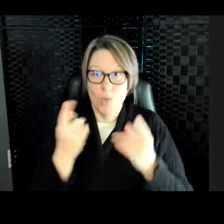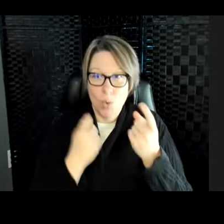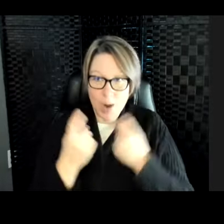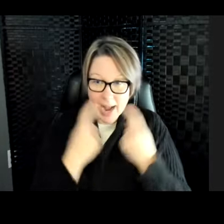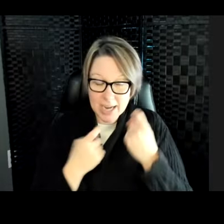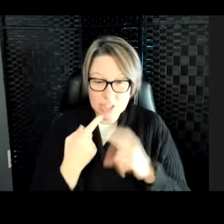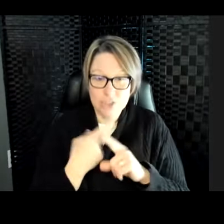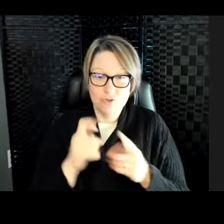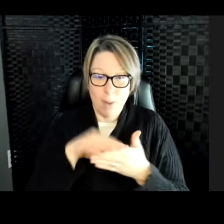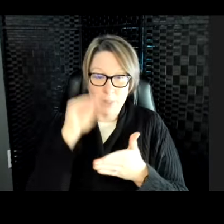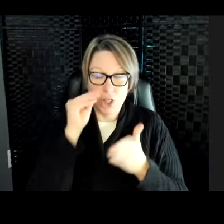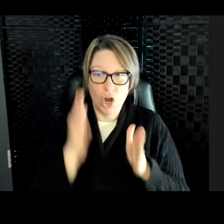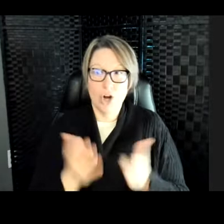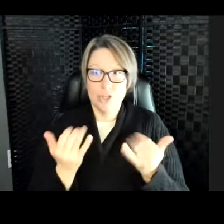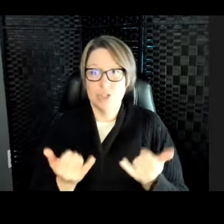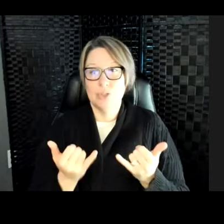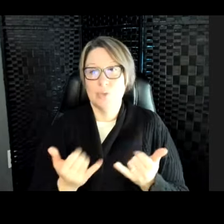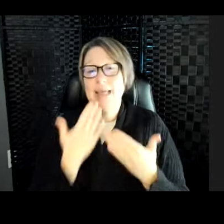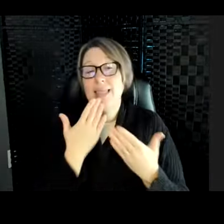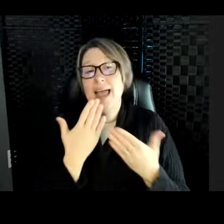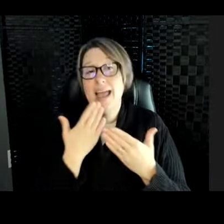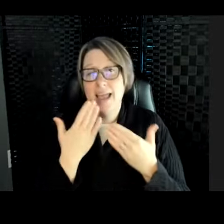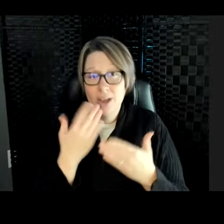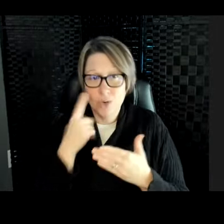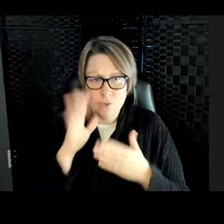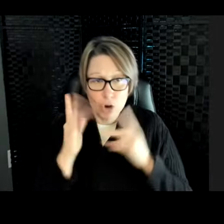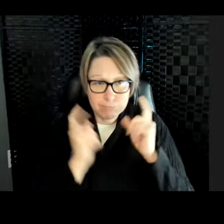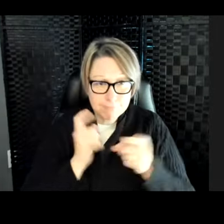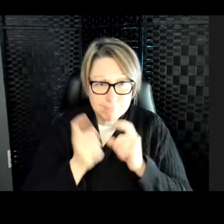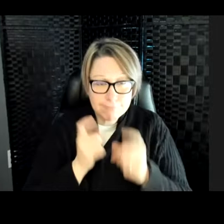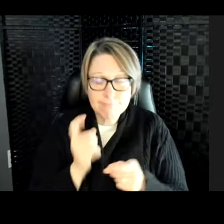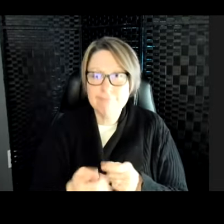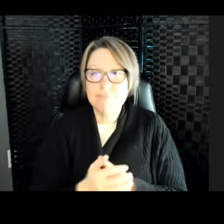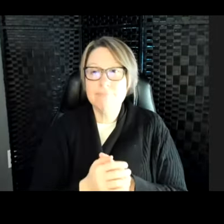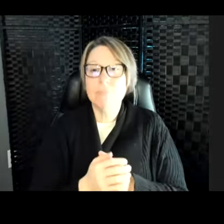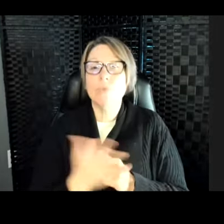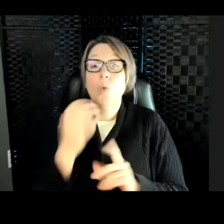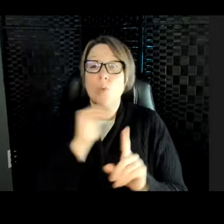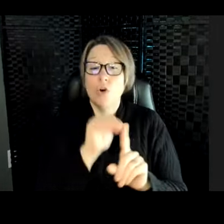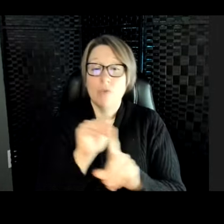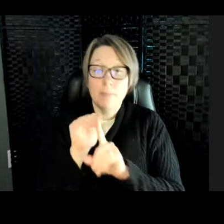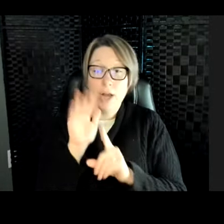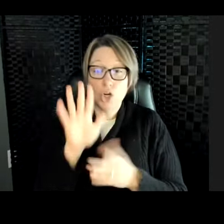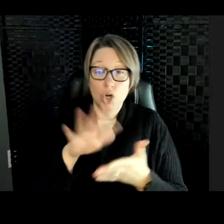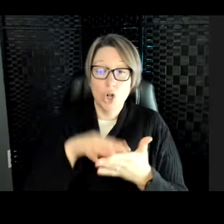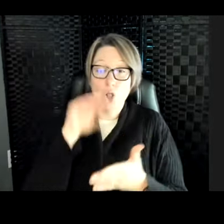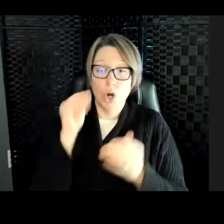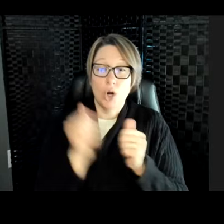learners today. Thank you so much for your contributions. We want to remind you that your learning with the Toledo Zoo does not